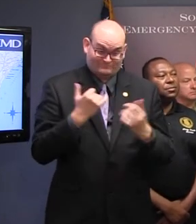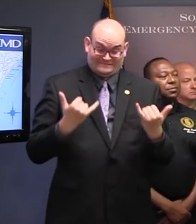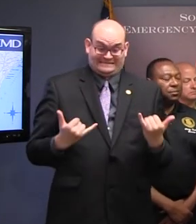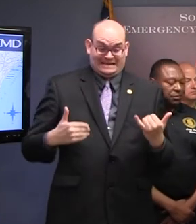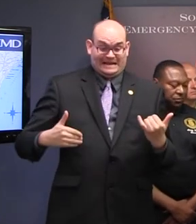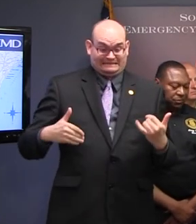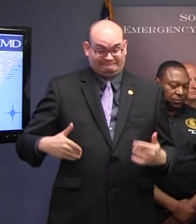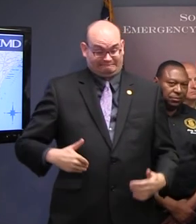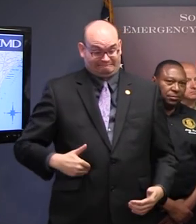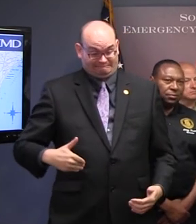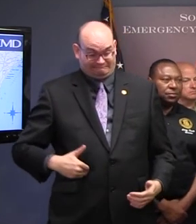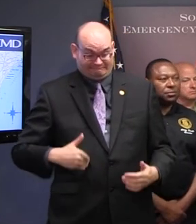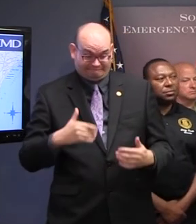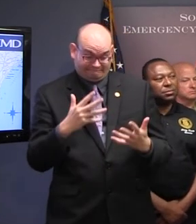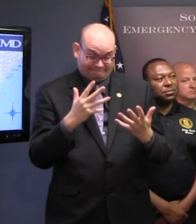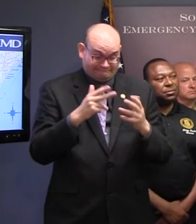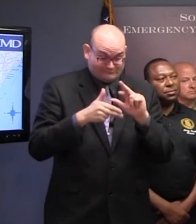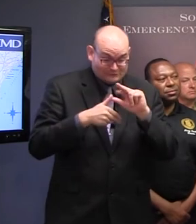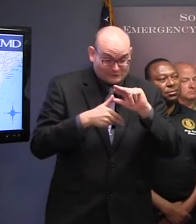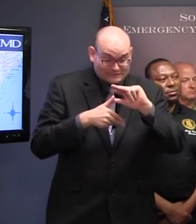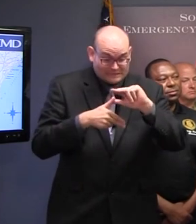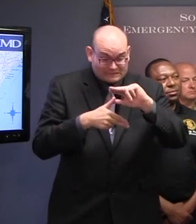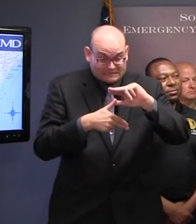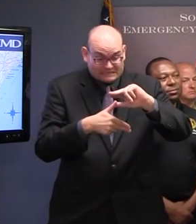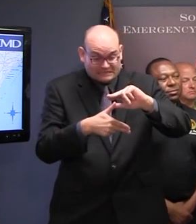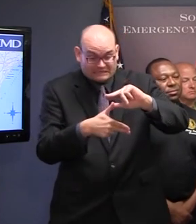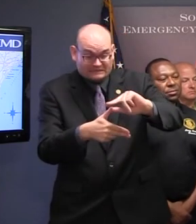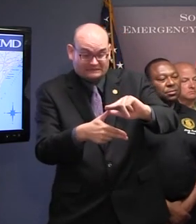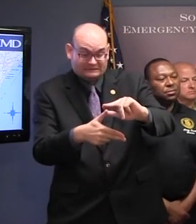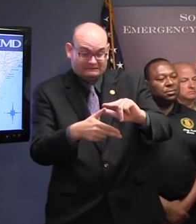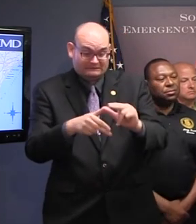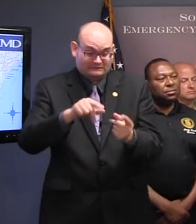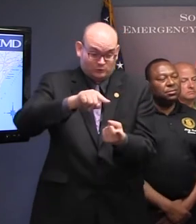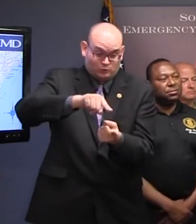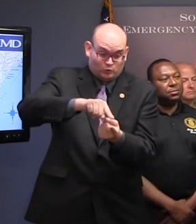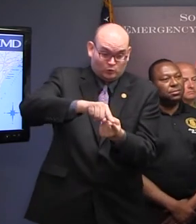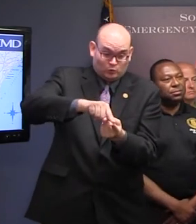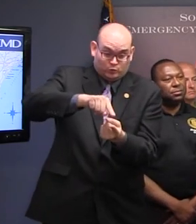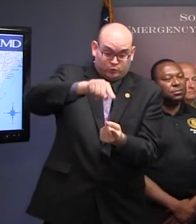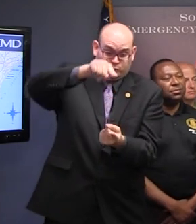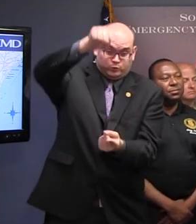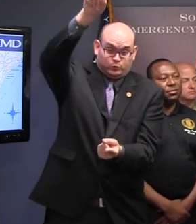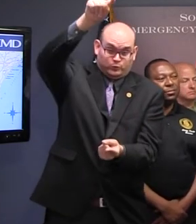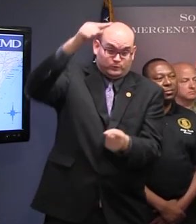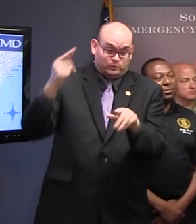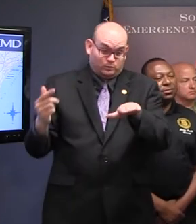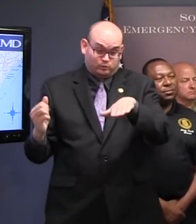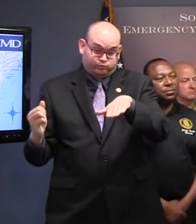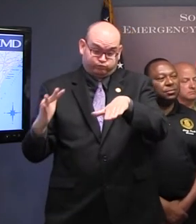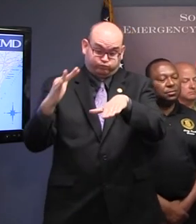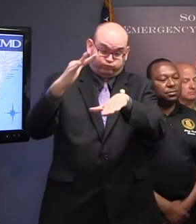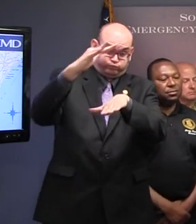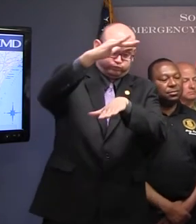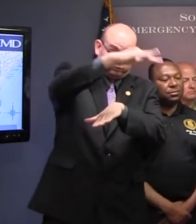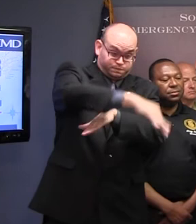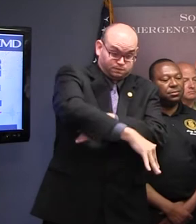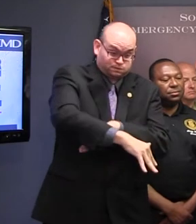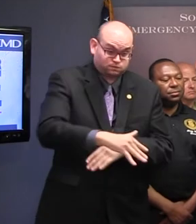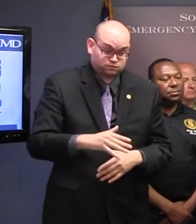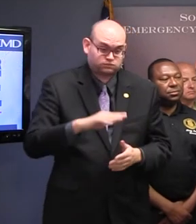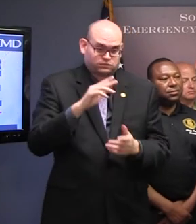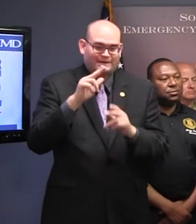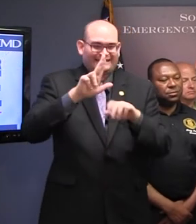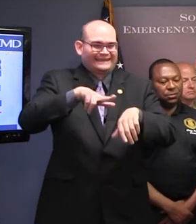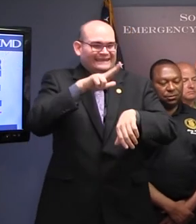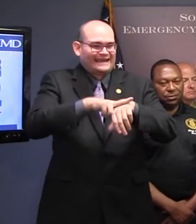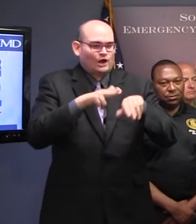track and the intensity of the storm as it approaches the coast. But we'll be working very closely with the National Hurricane Center over the next day or two to come up